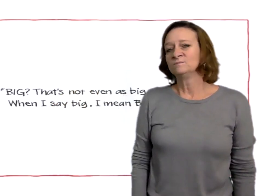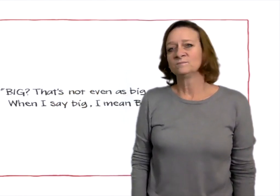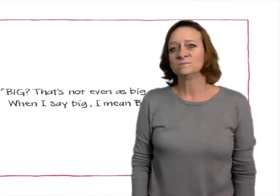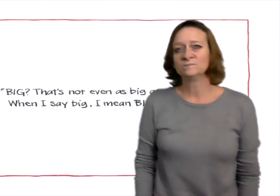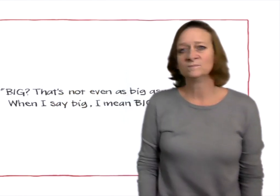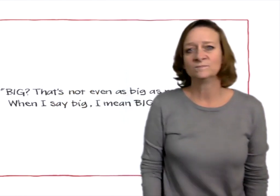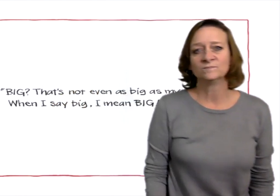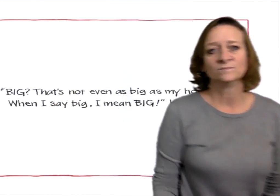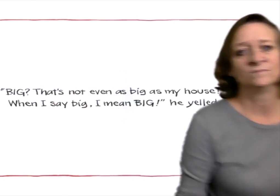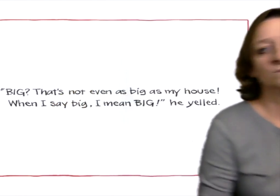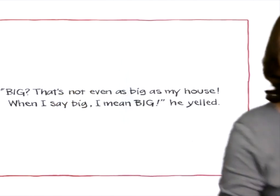yelled.